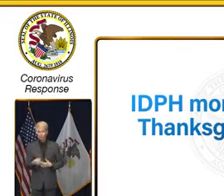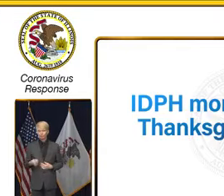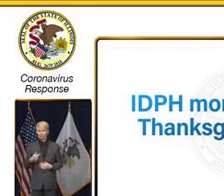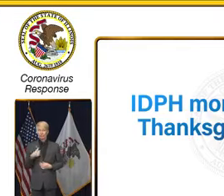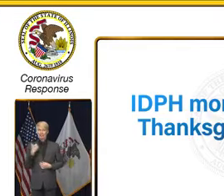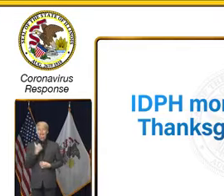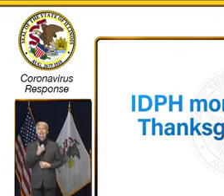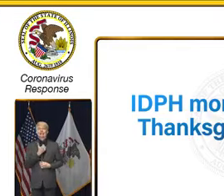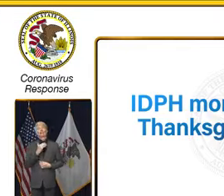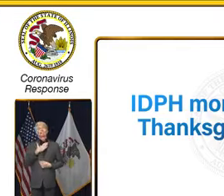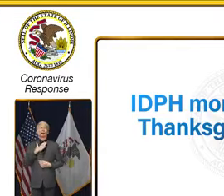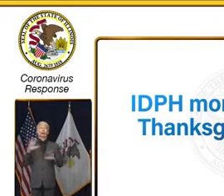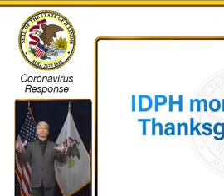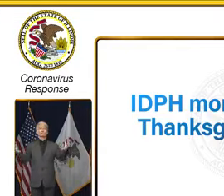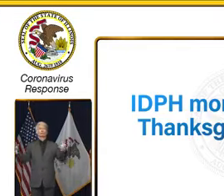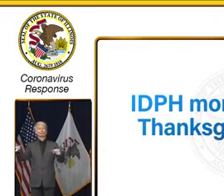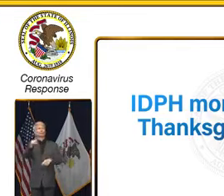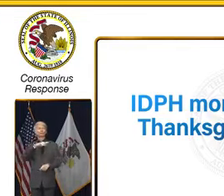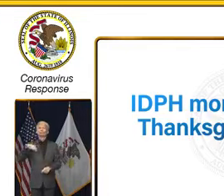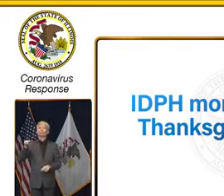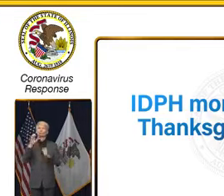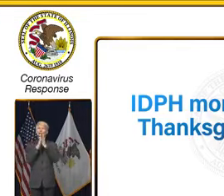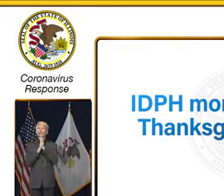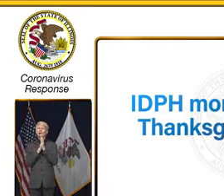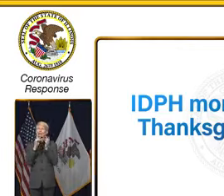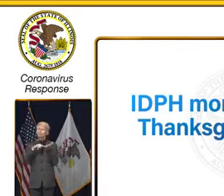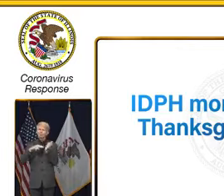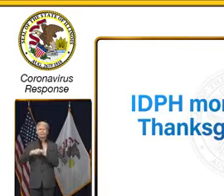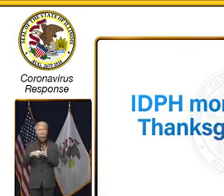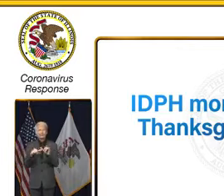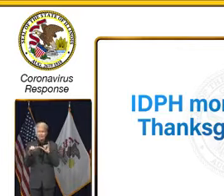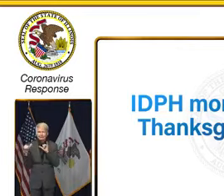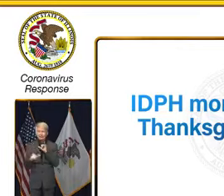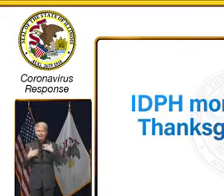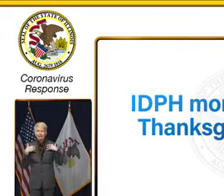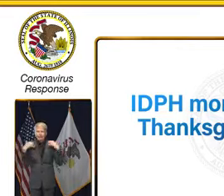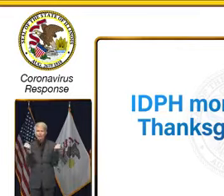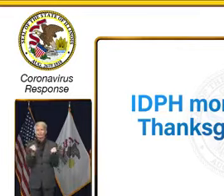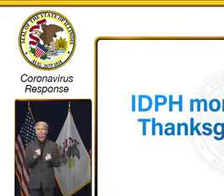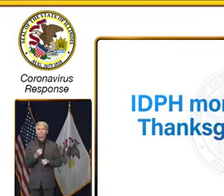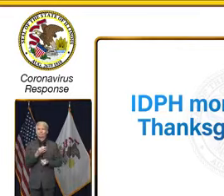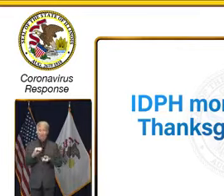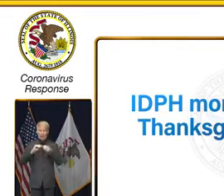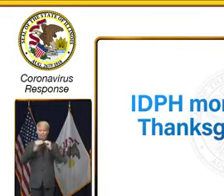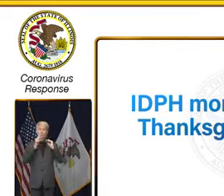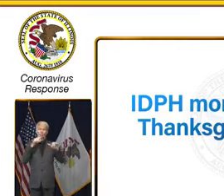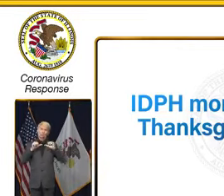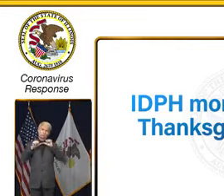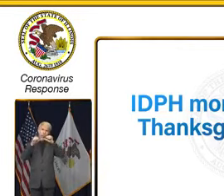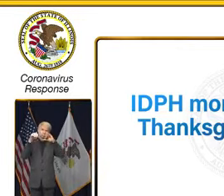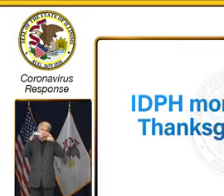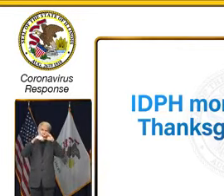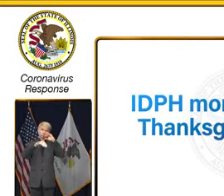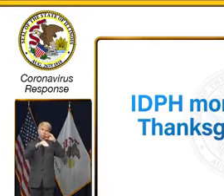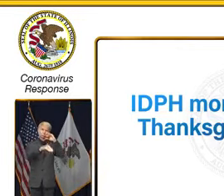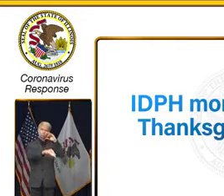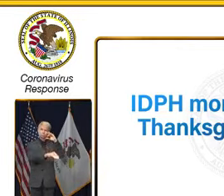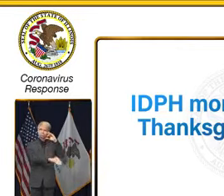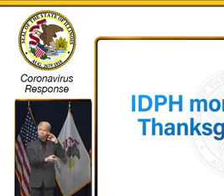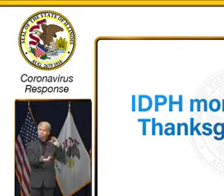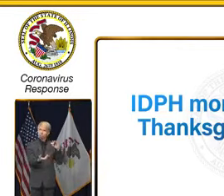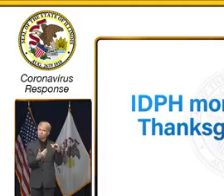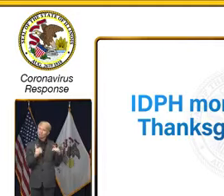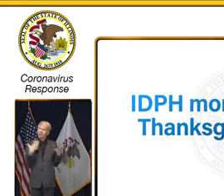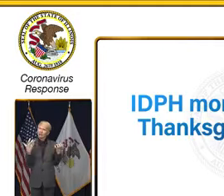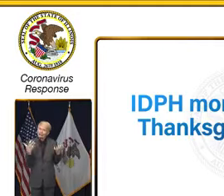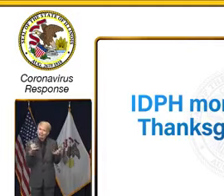collective prayer, is that everyone stays healthy and that the numbers continue their downward trajectory. And I ask